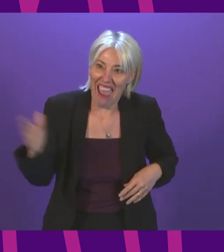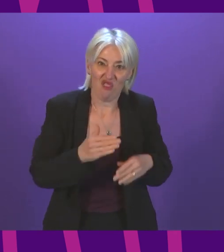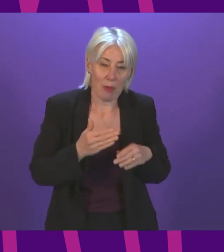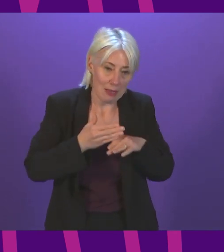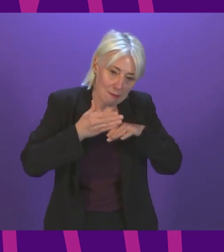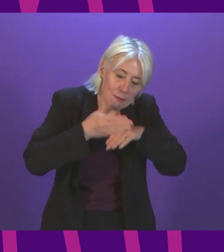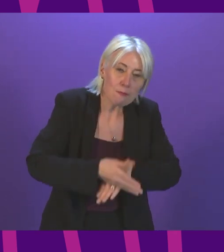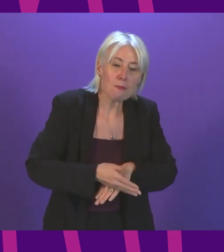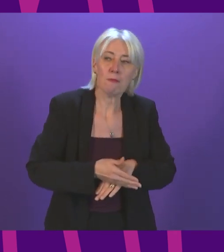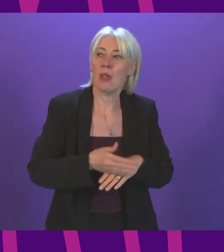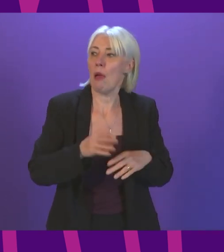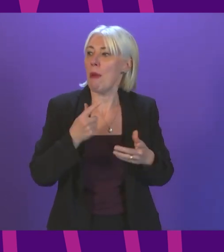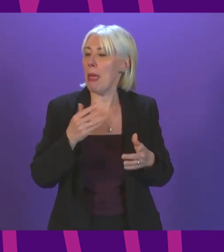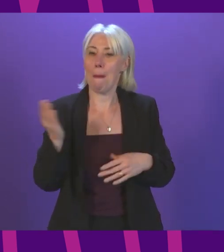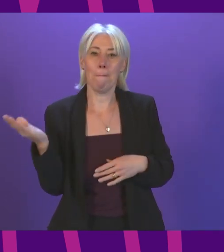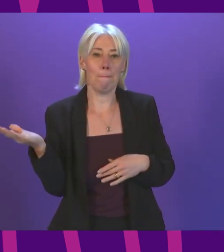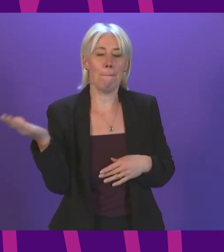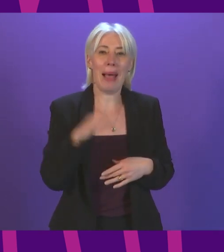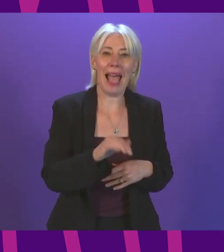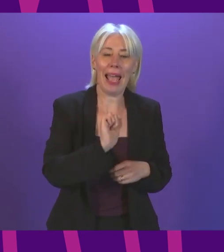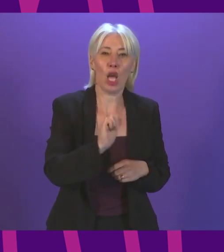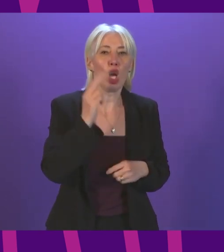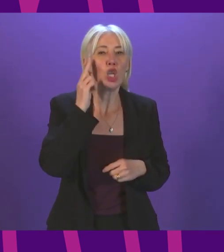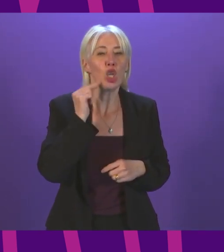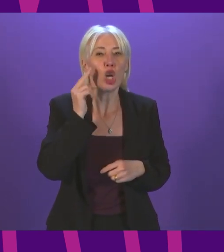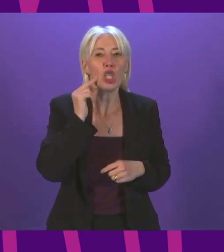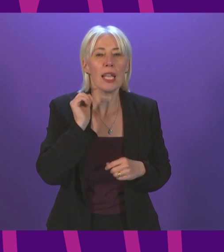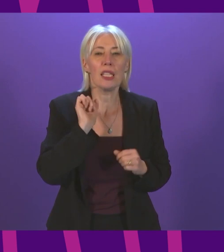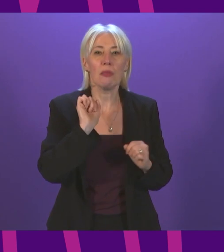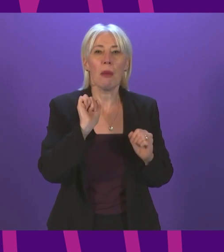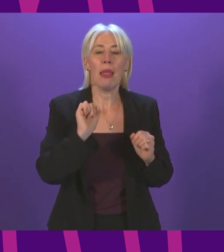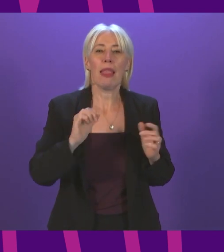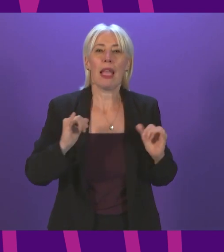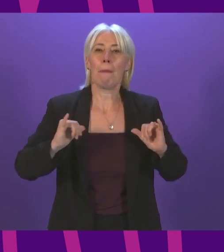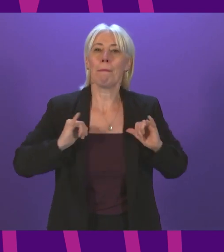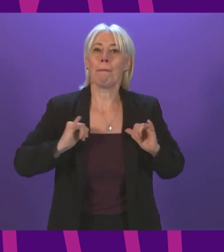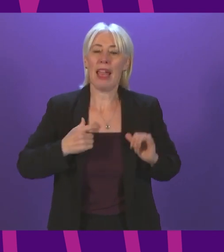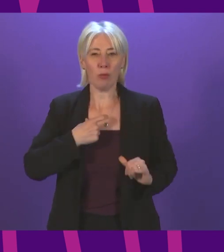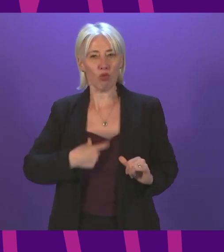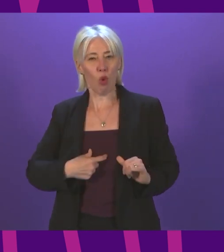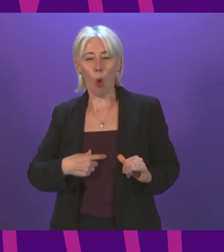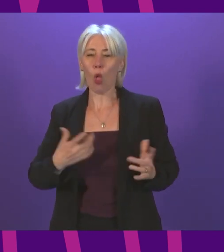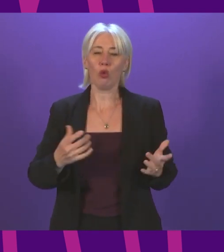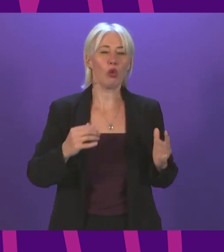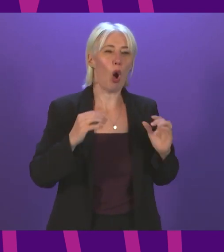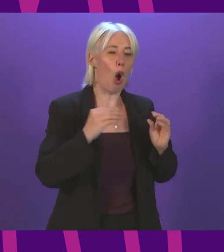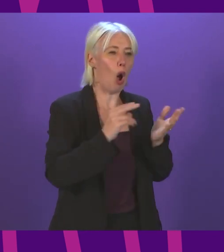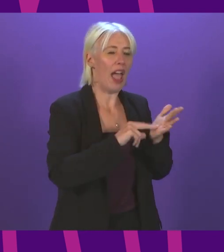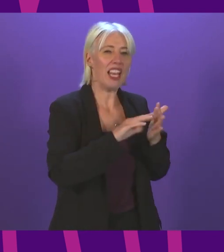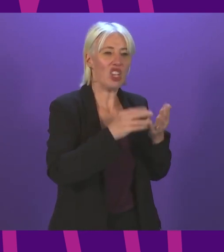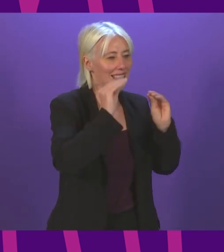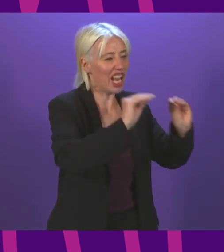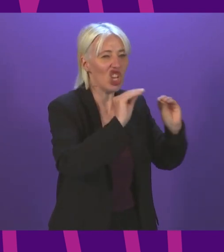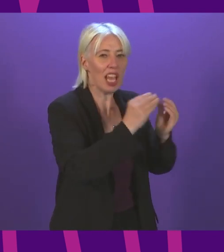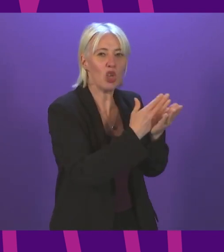example, bringing back to the wards those nurses currently in NHS management roles and in NHS educational roles, thereby